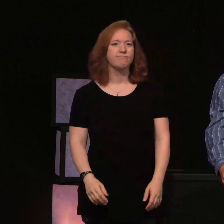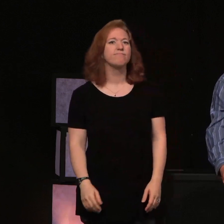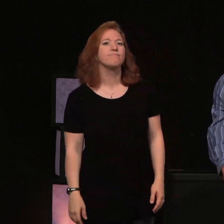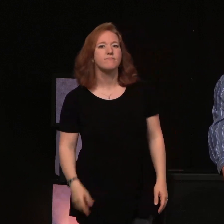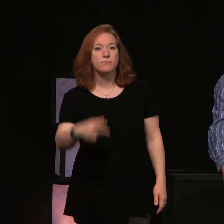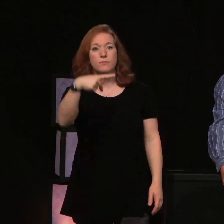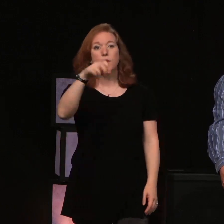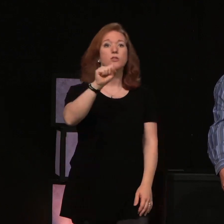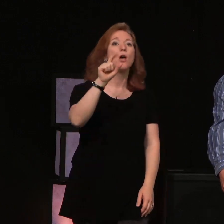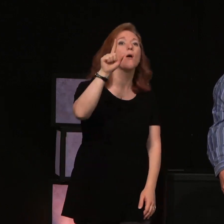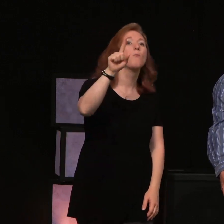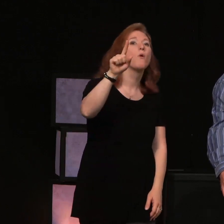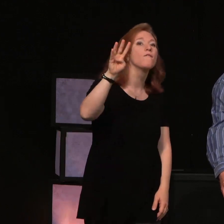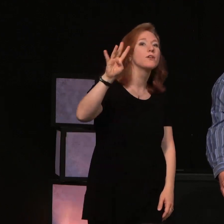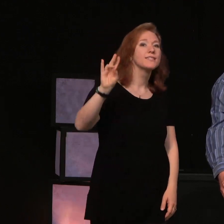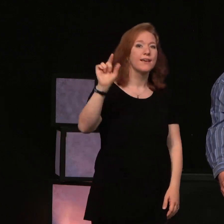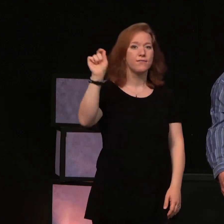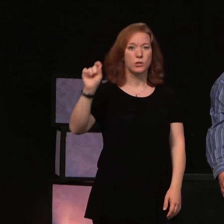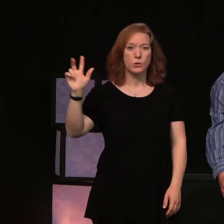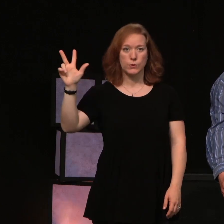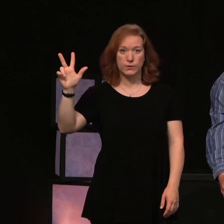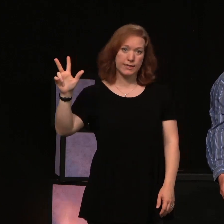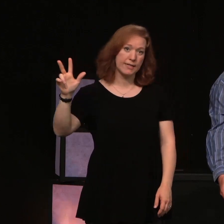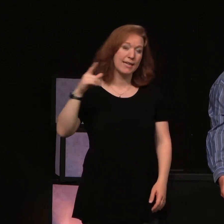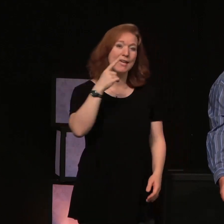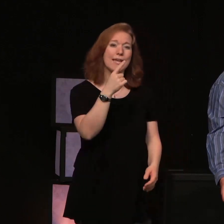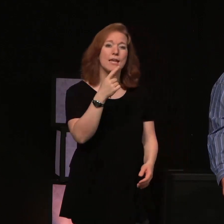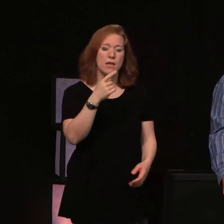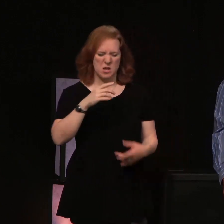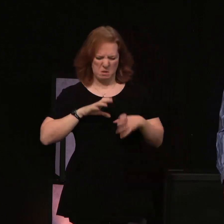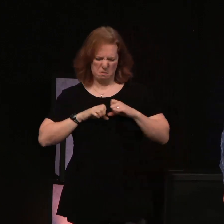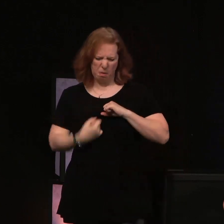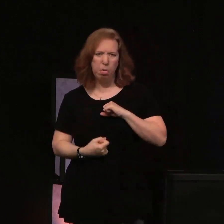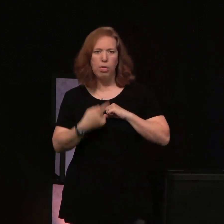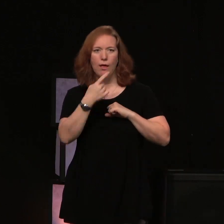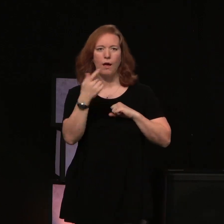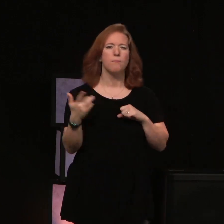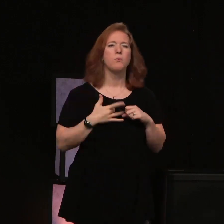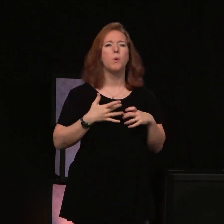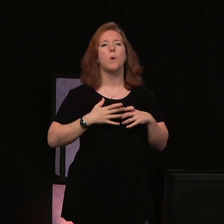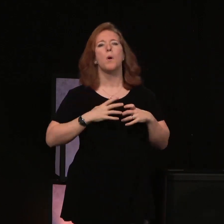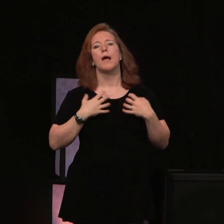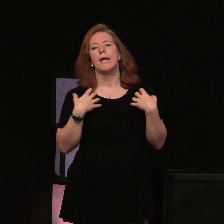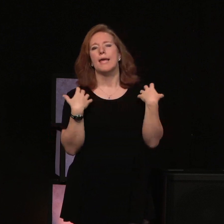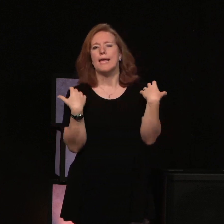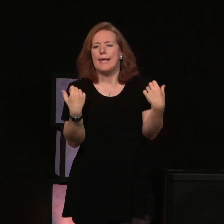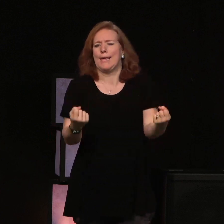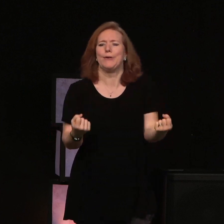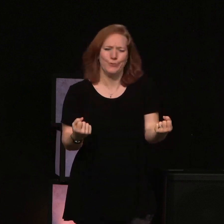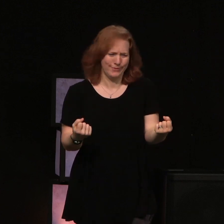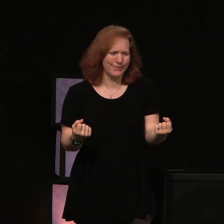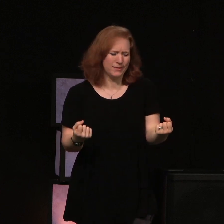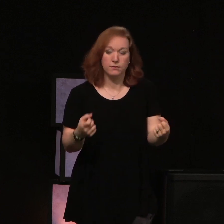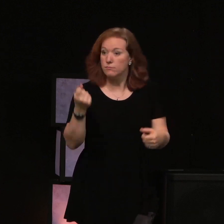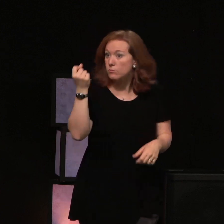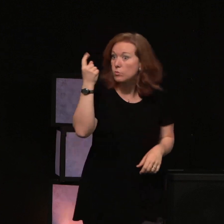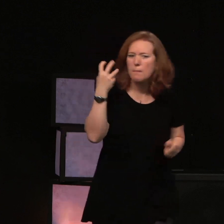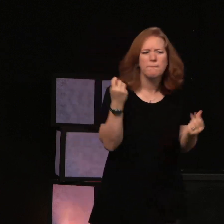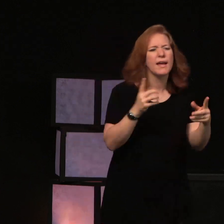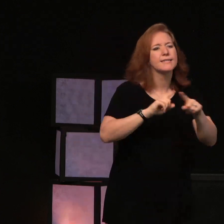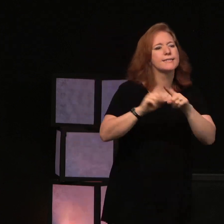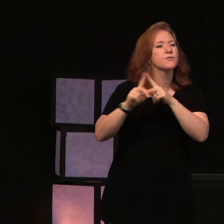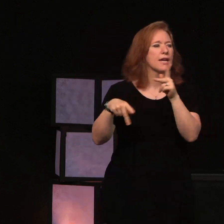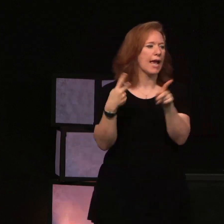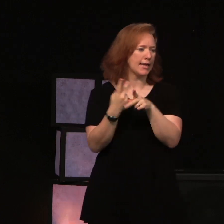Psalm 147, verse 3, he heals the brokenhearted and binds up their wounds. See, there's all kinds of healing, not just